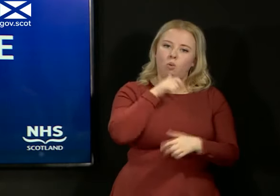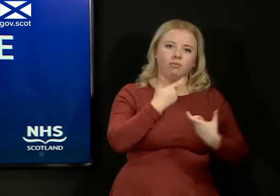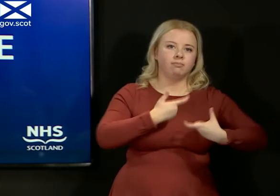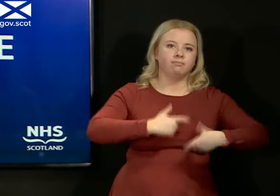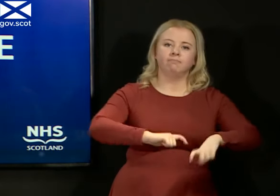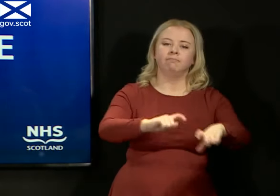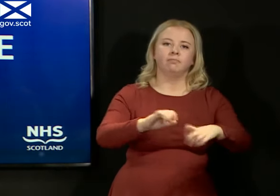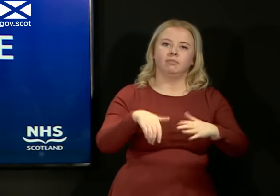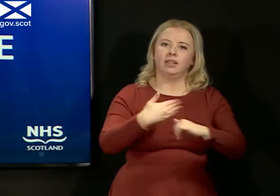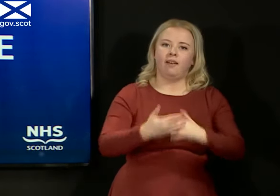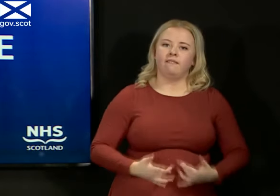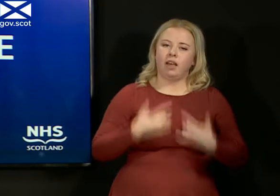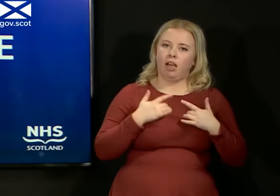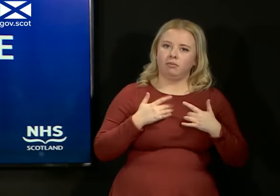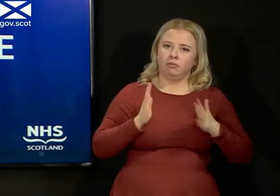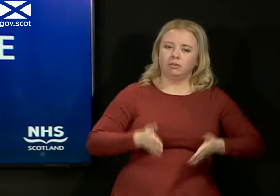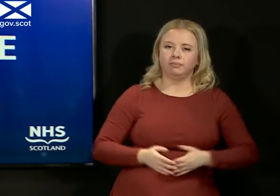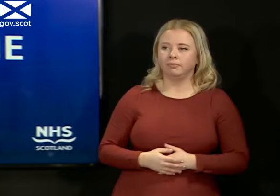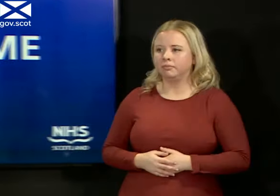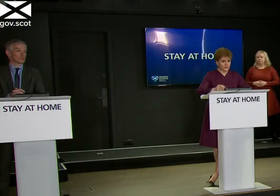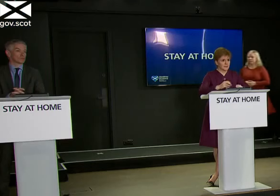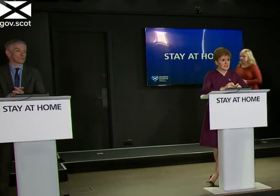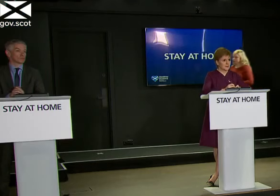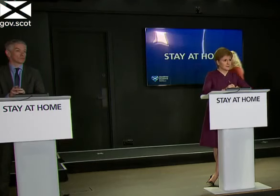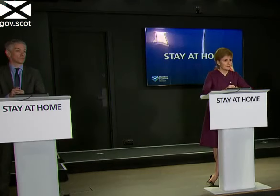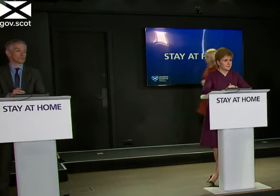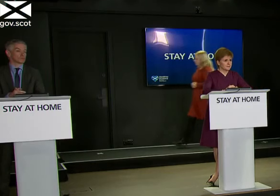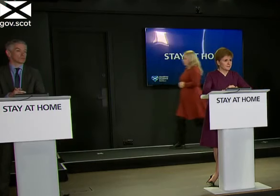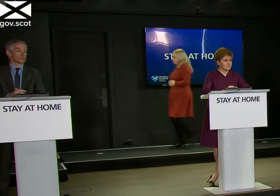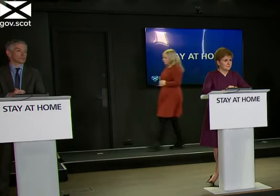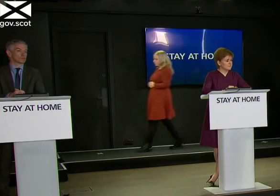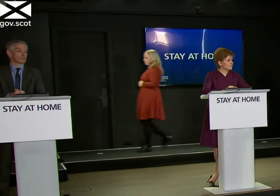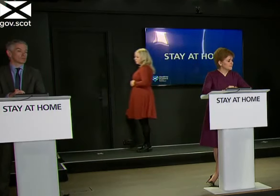that for as long as we think it is required thank you Simon Johnson from the Telegraph